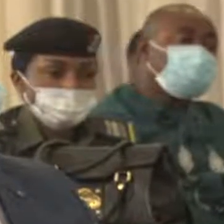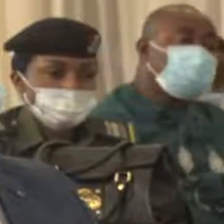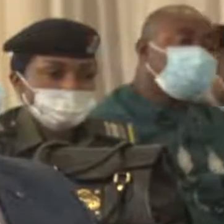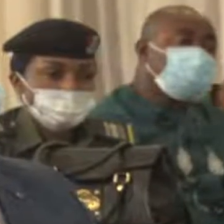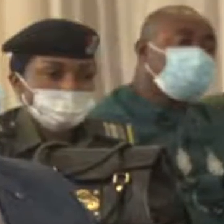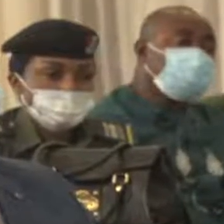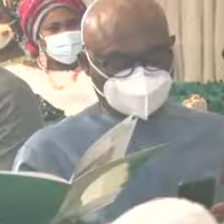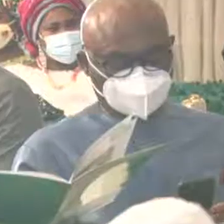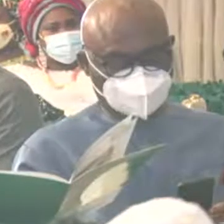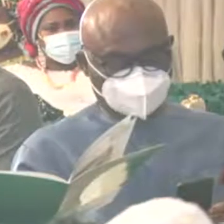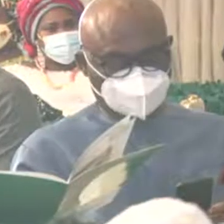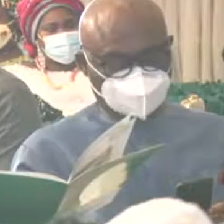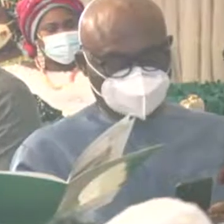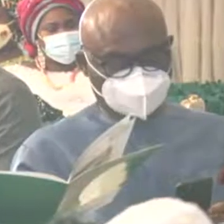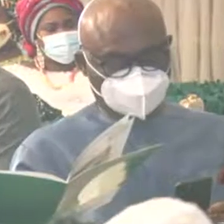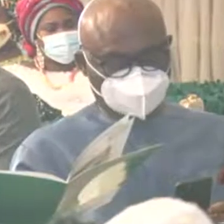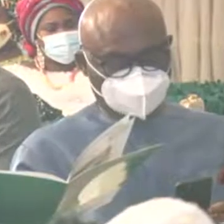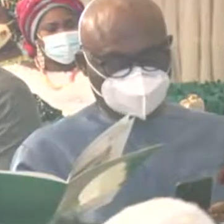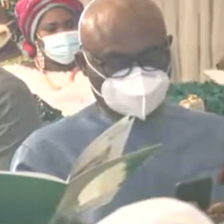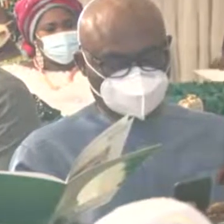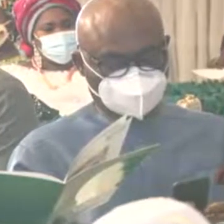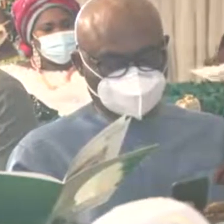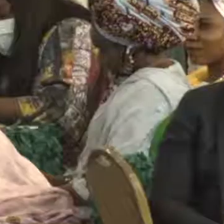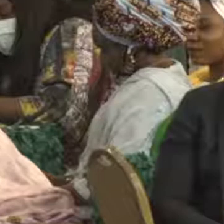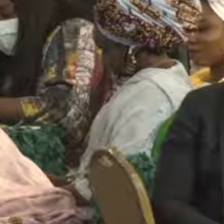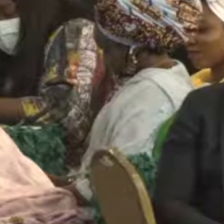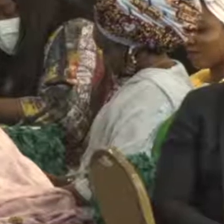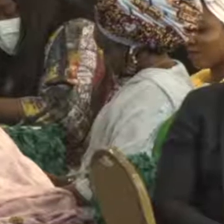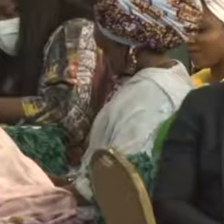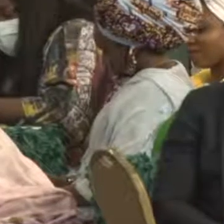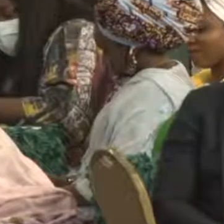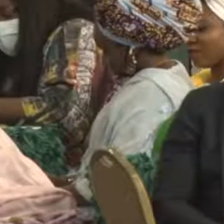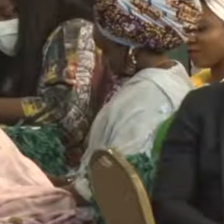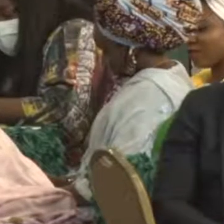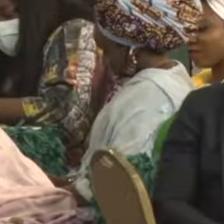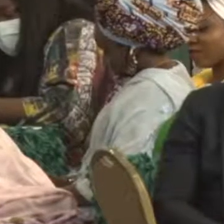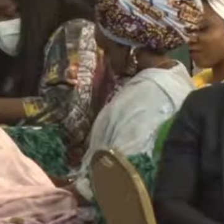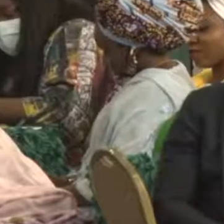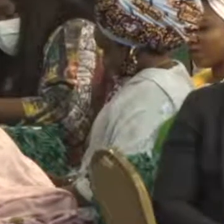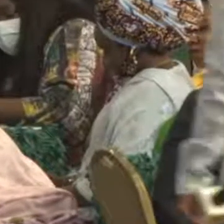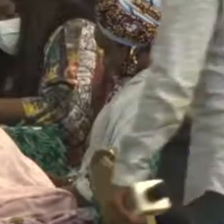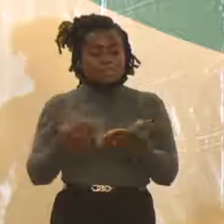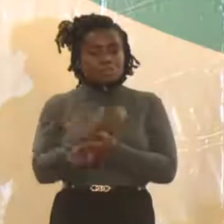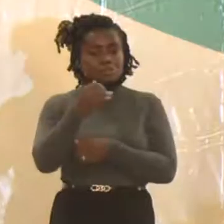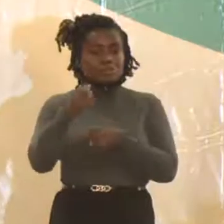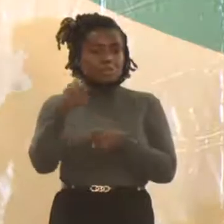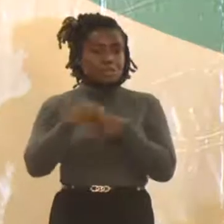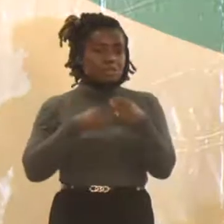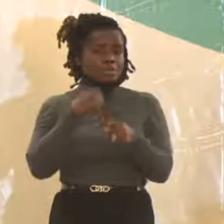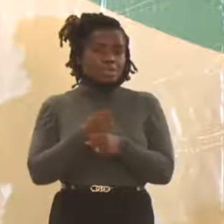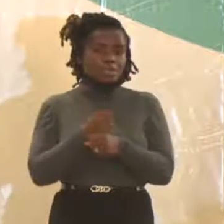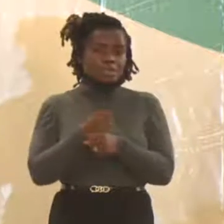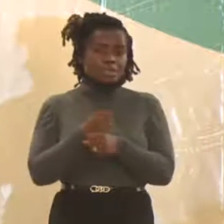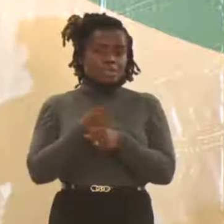2010 to 2020 as the first women decade. This new decade declaration of year